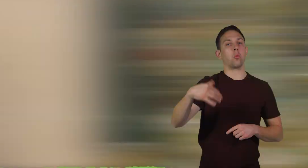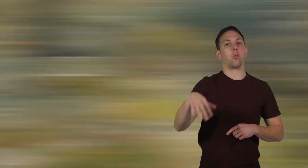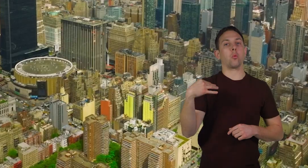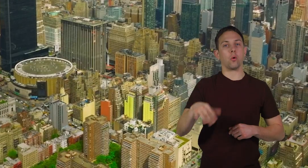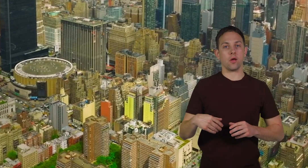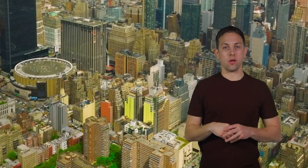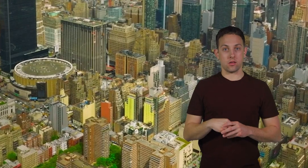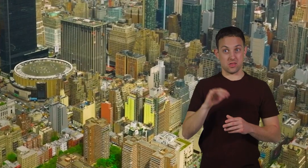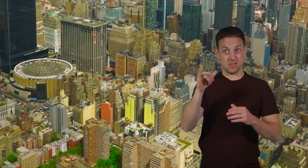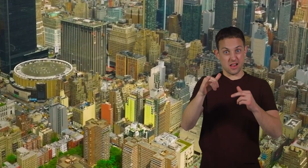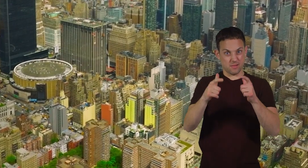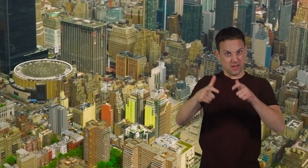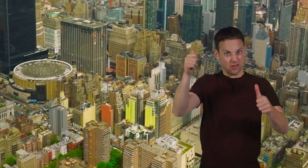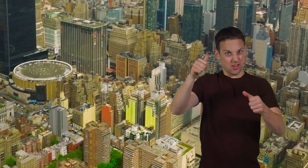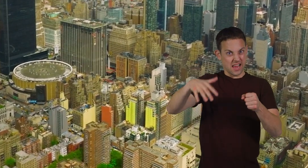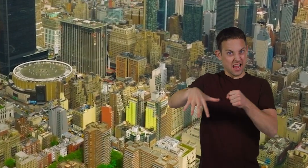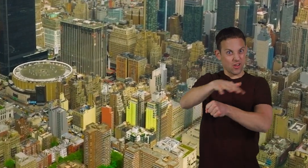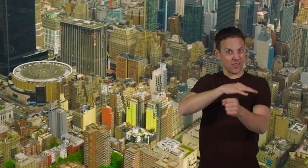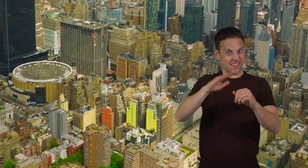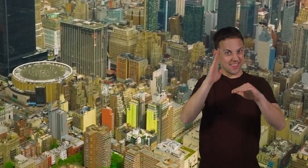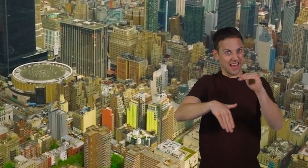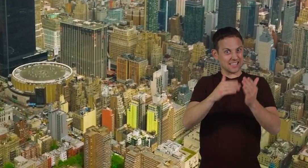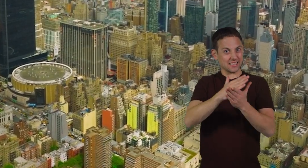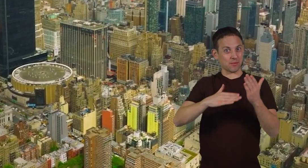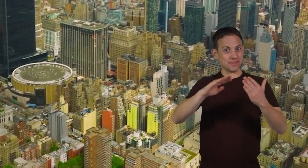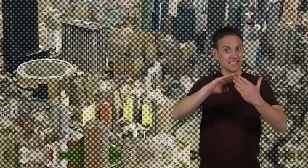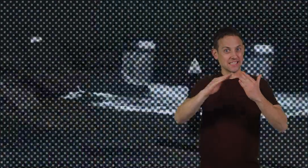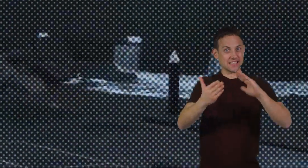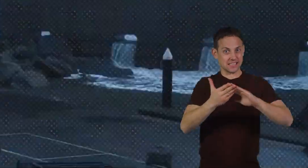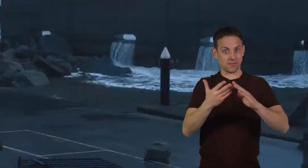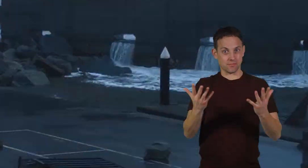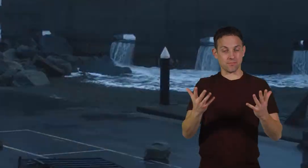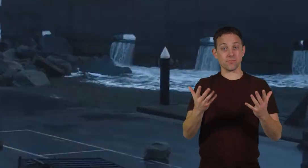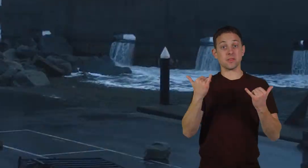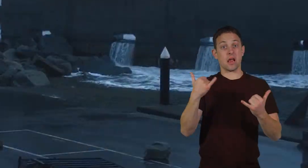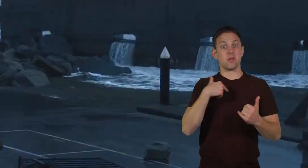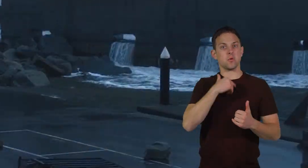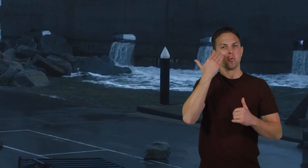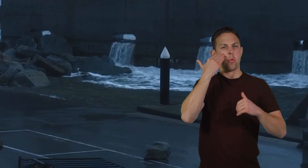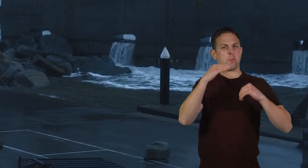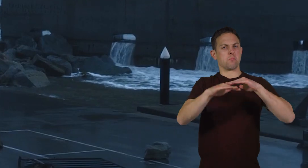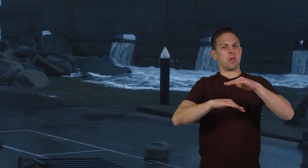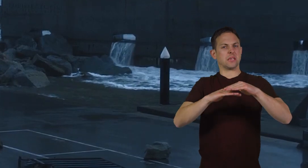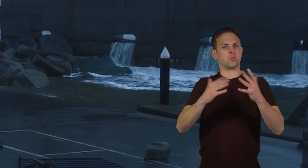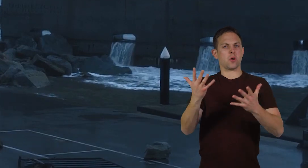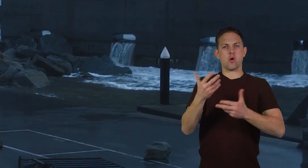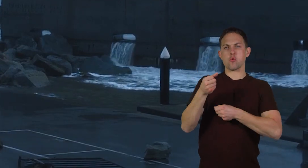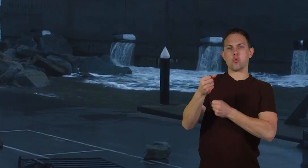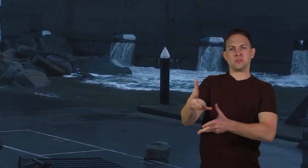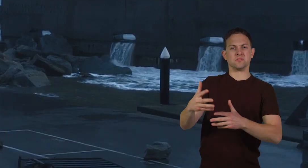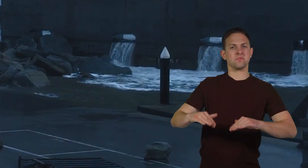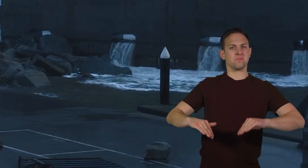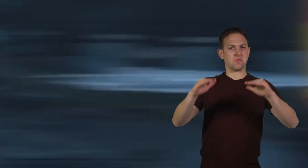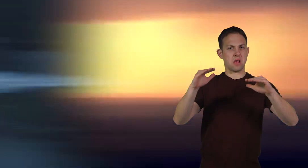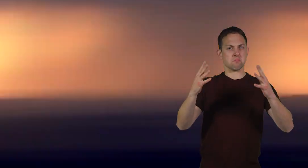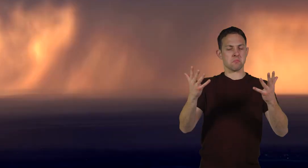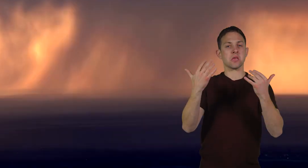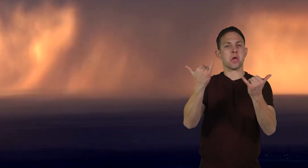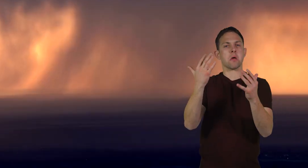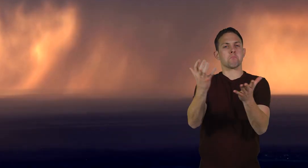That's a bigger area than some cities. Now that we know the basics about what causes a flood, let's talk about the